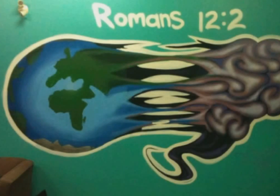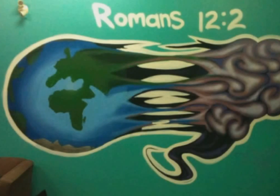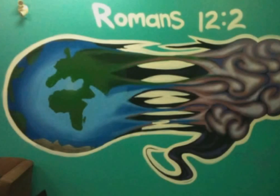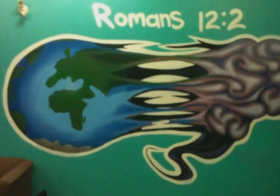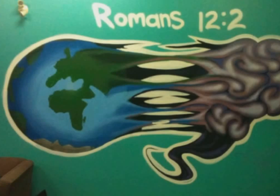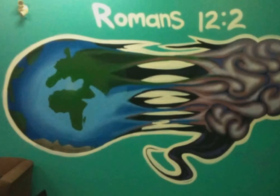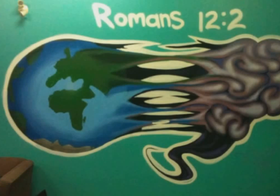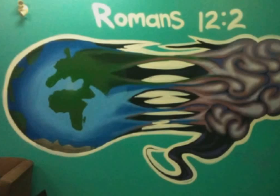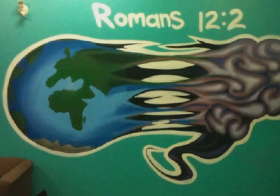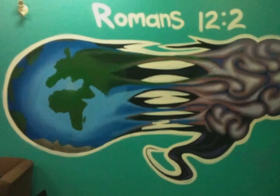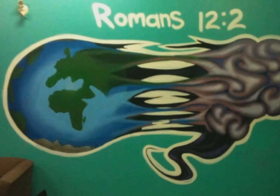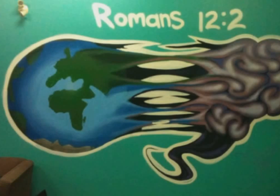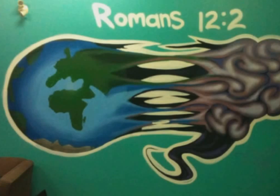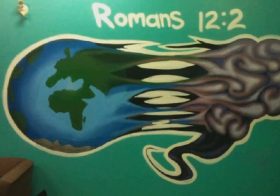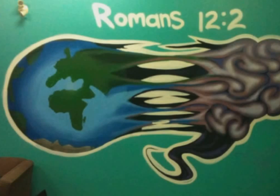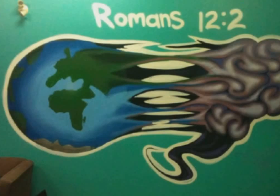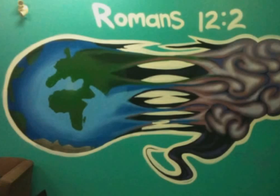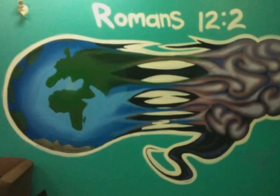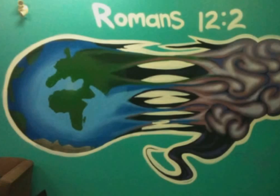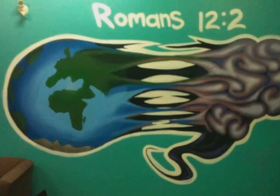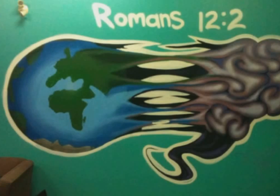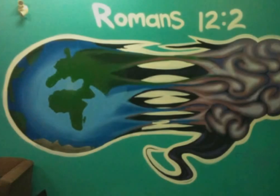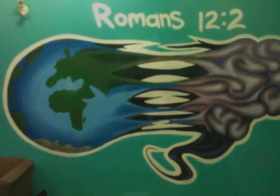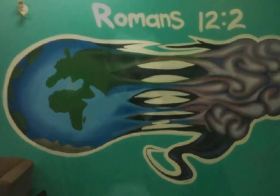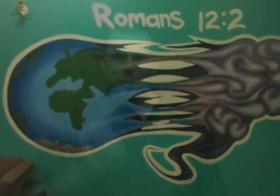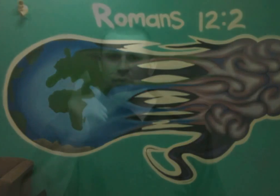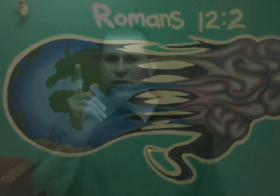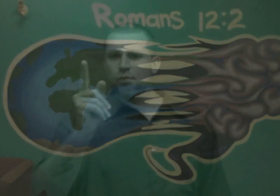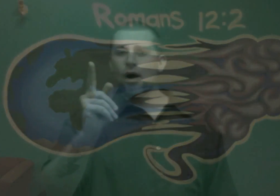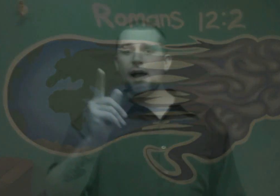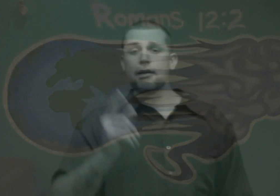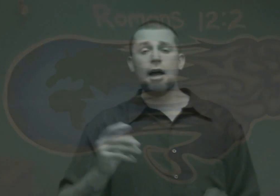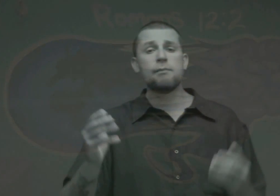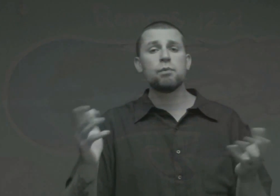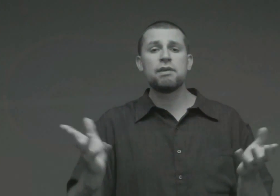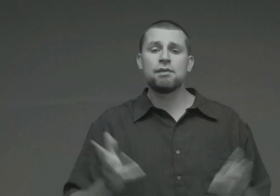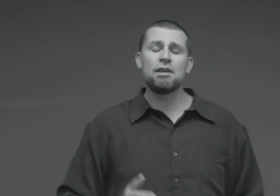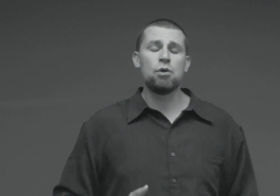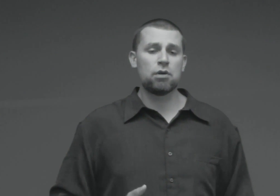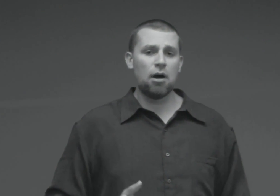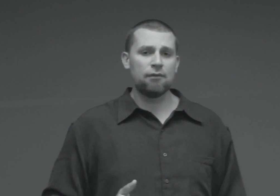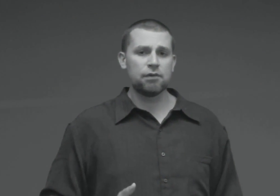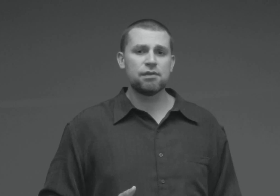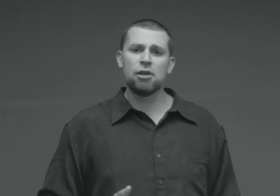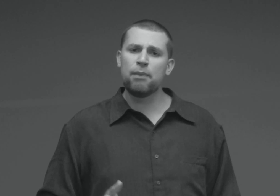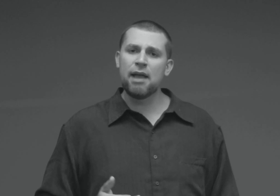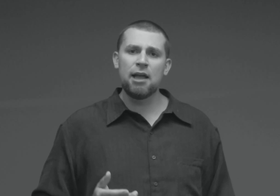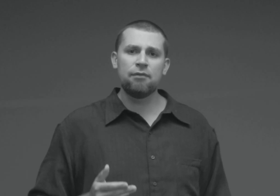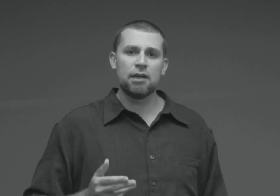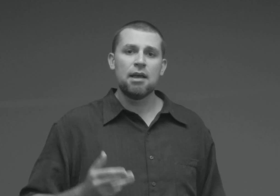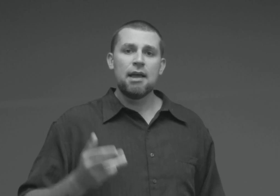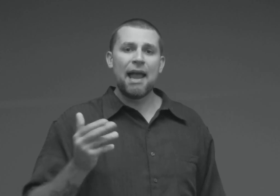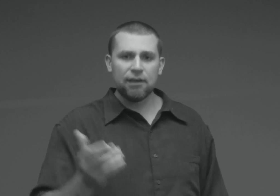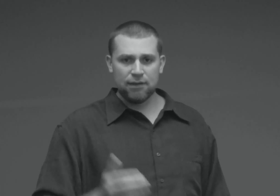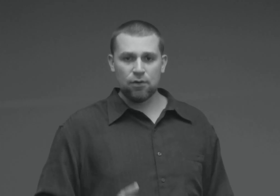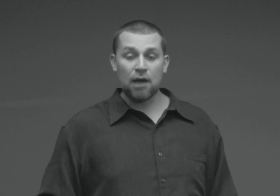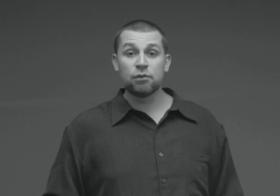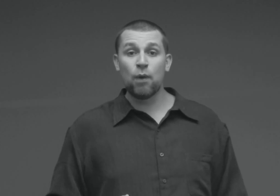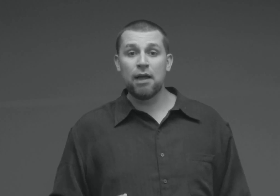or the kingdom of God and His Spirit. This is why at times we see new converts still behave in antichrist ways,